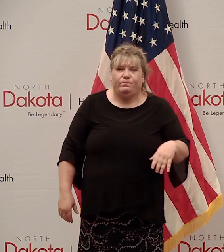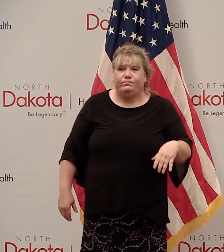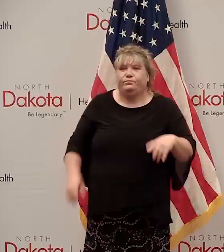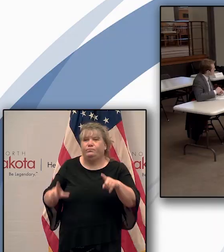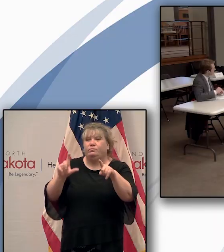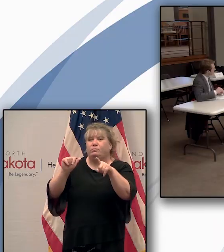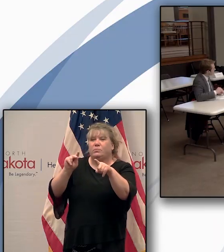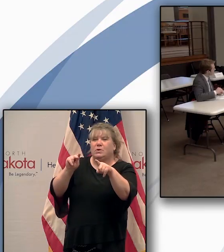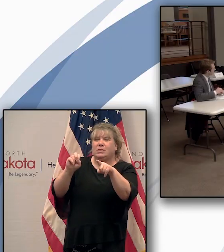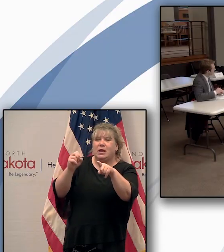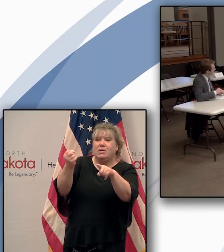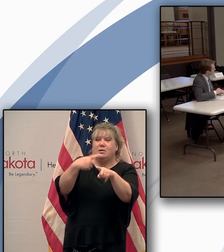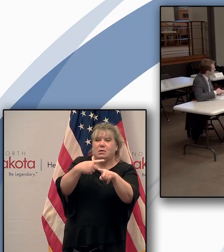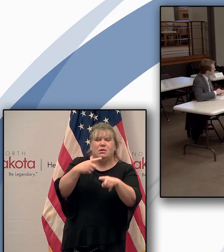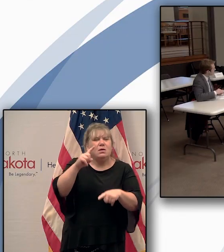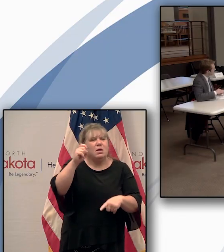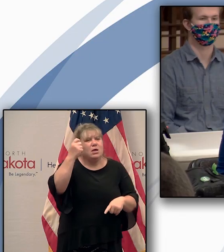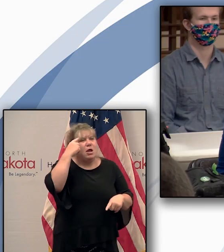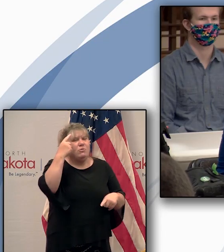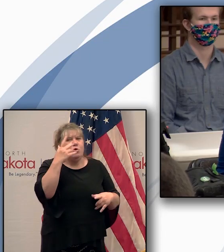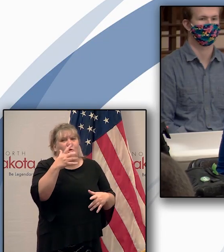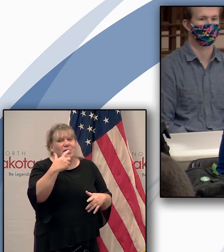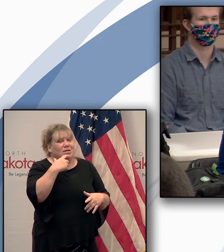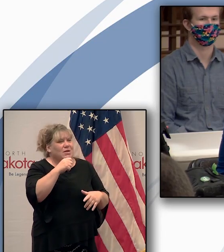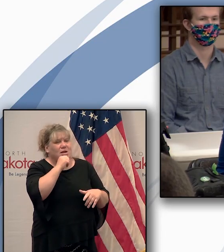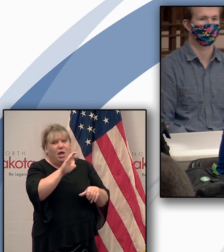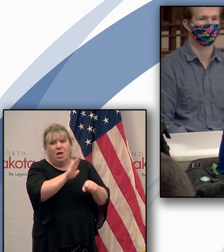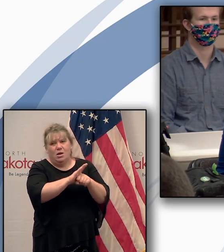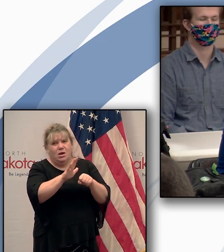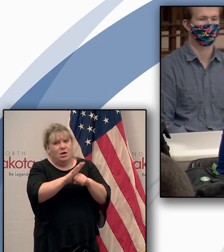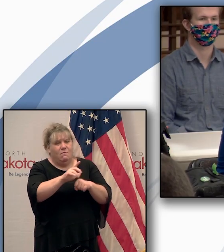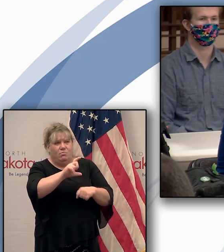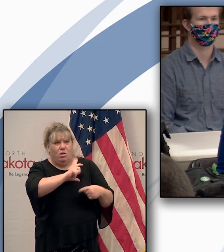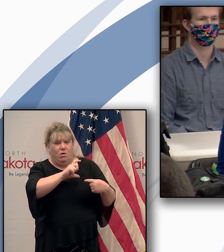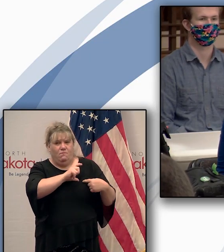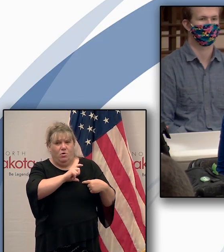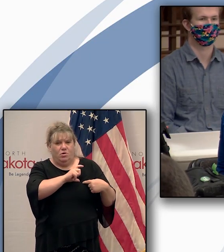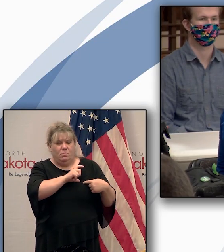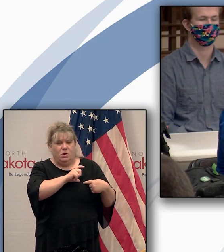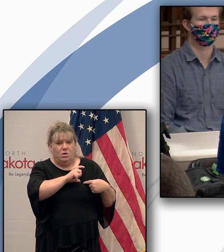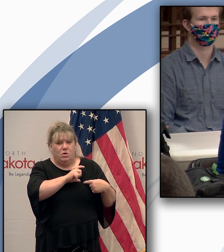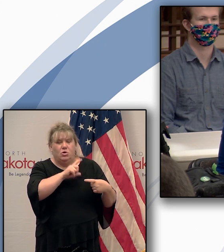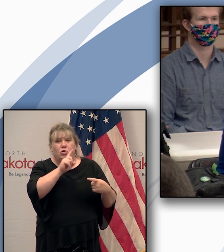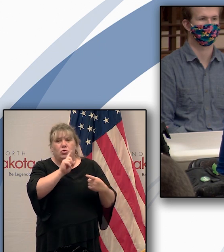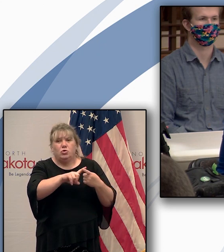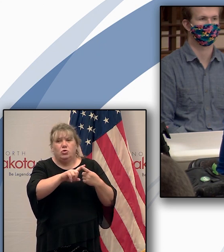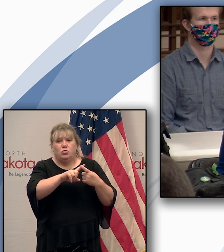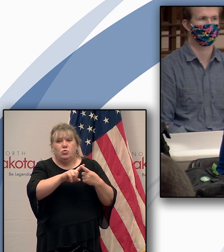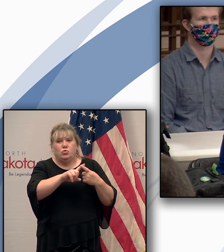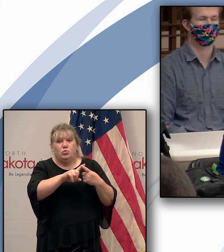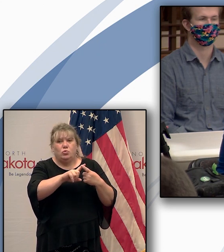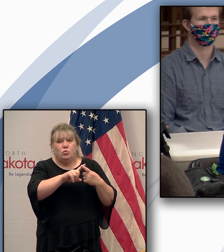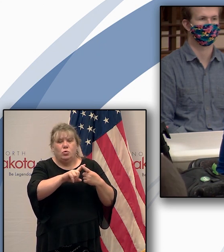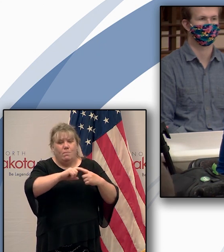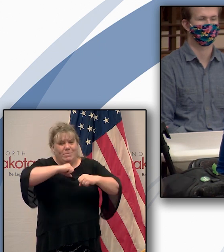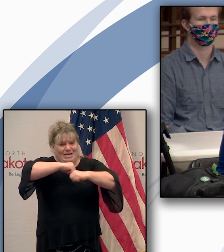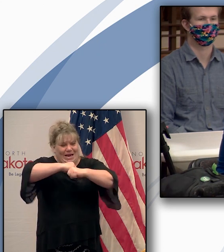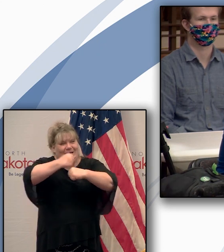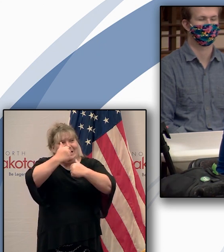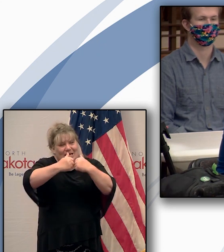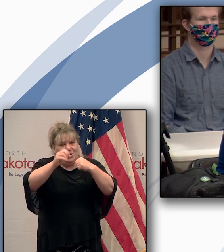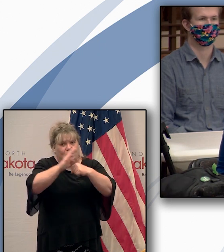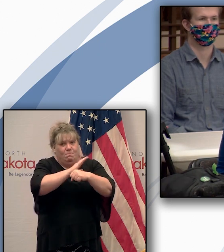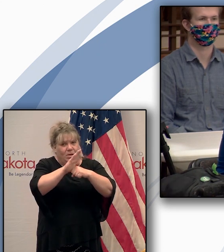Lane. Governor, you've already said that there's not enough law enforcement in the state to post up at each and every business across the state.